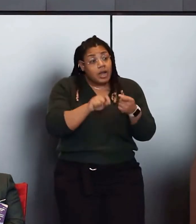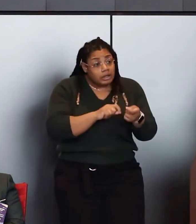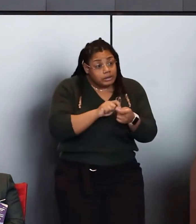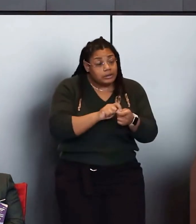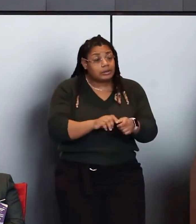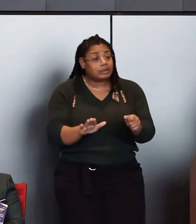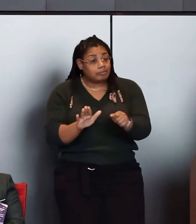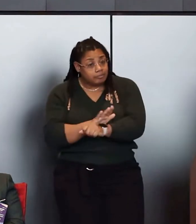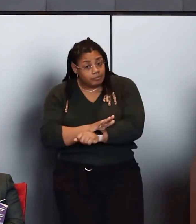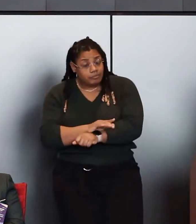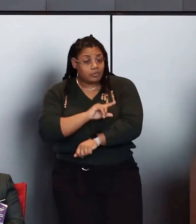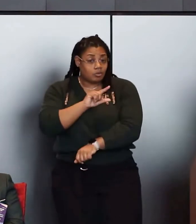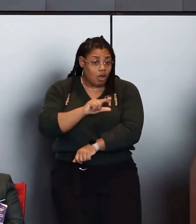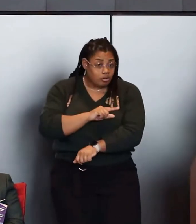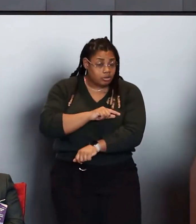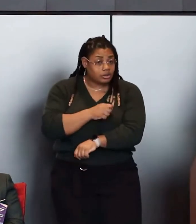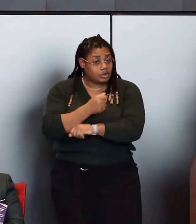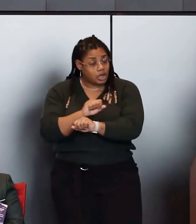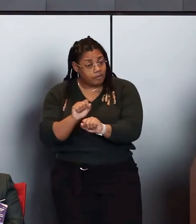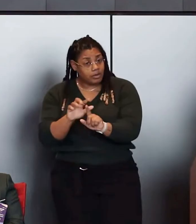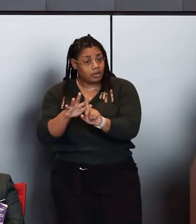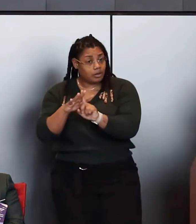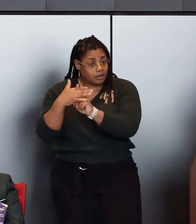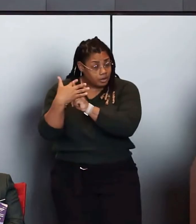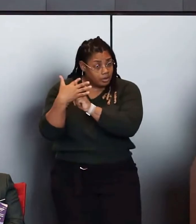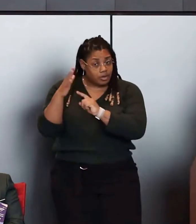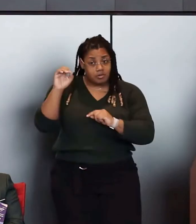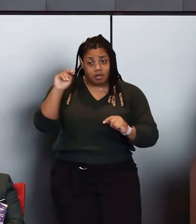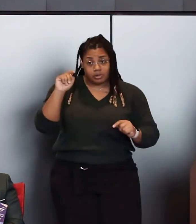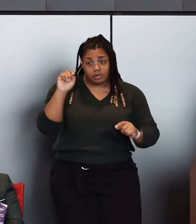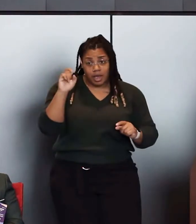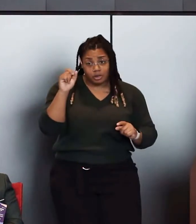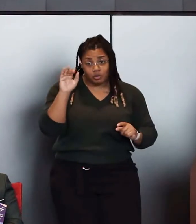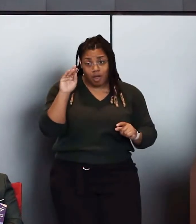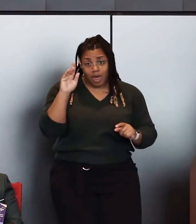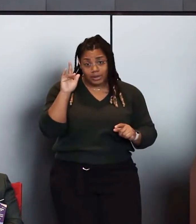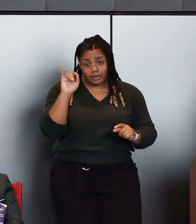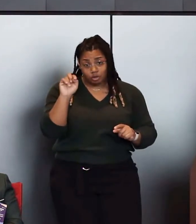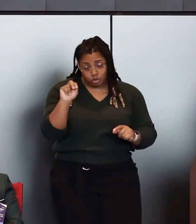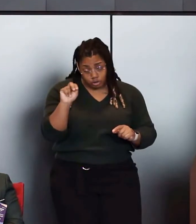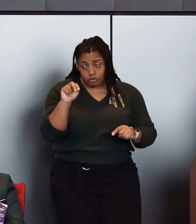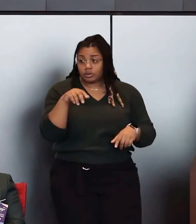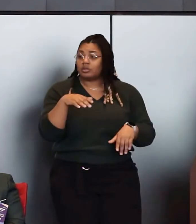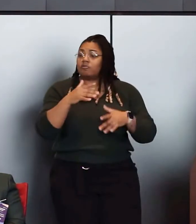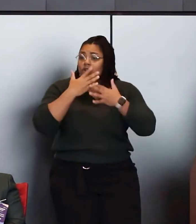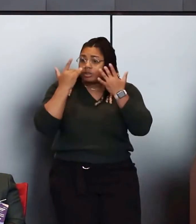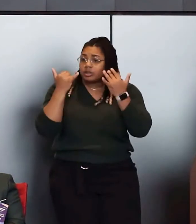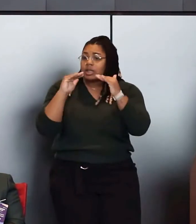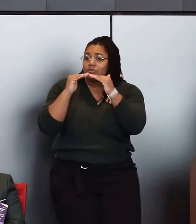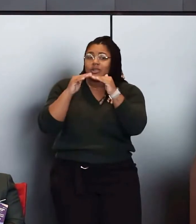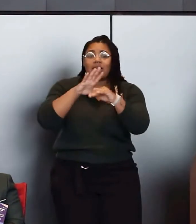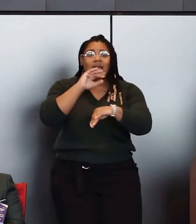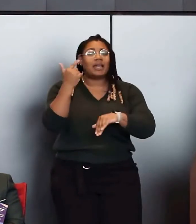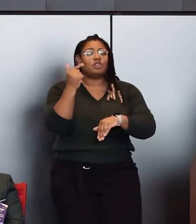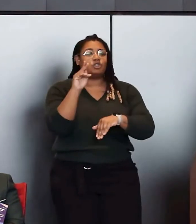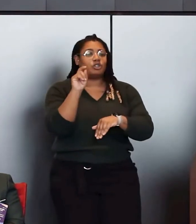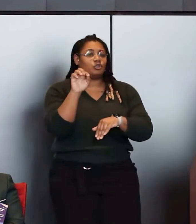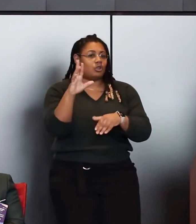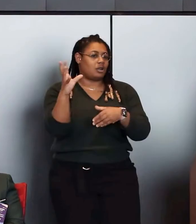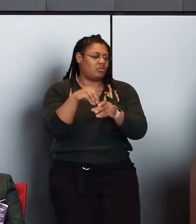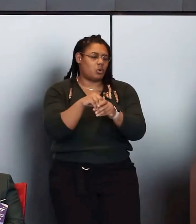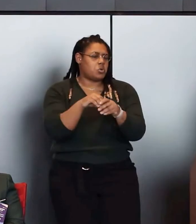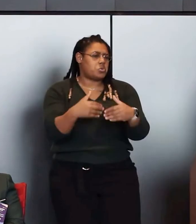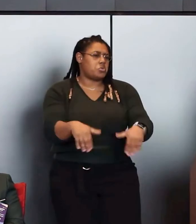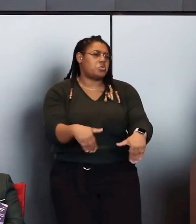safety, contextualization to the African context, friendliness, and equity and gender inclusion. And it's been